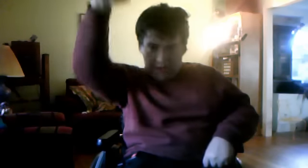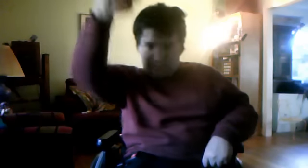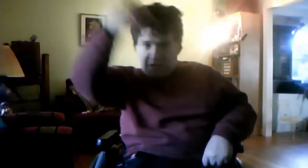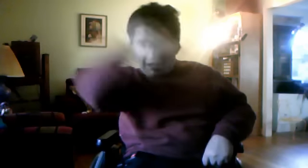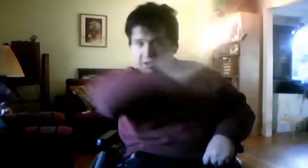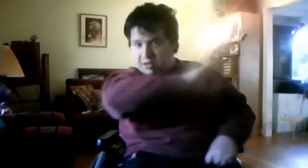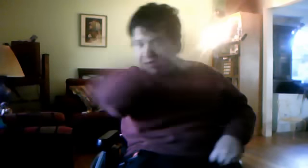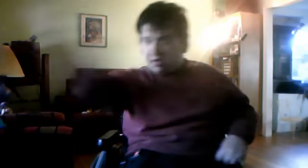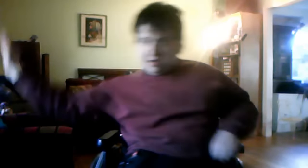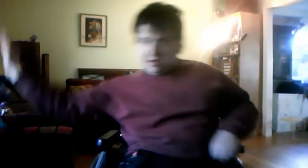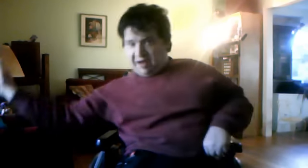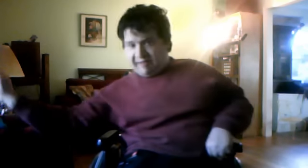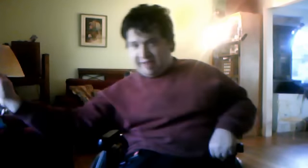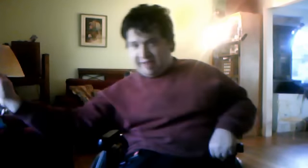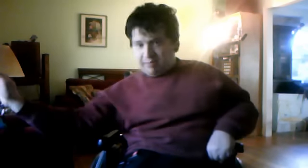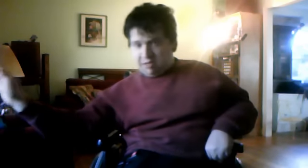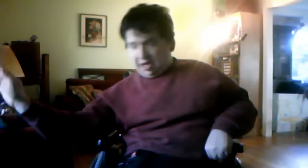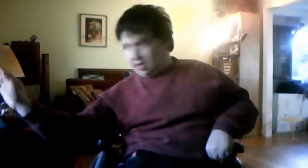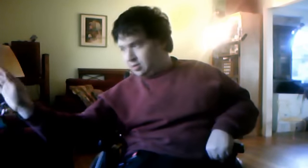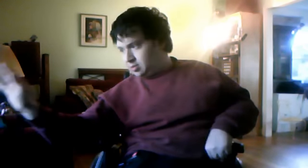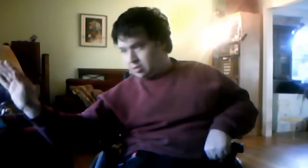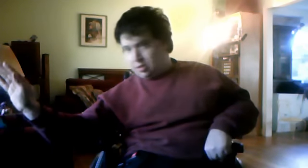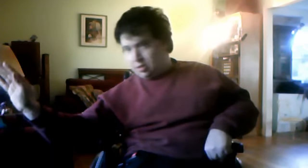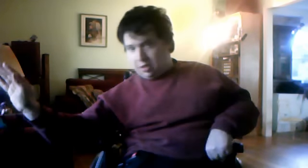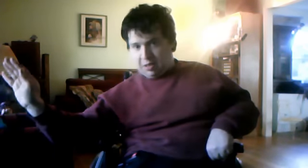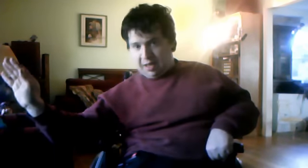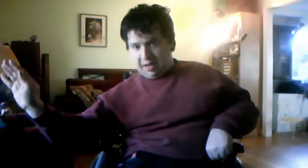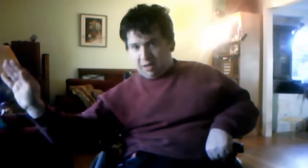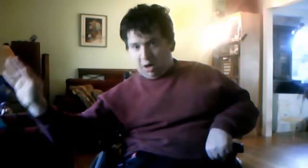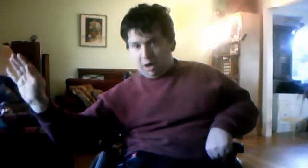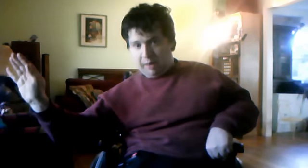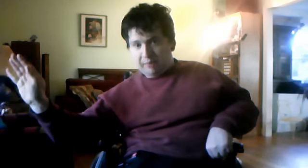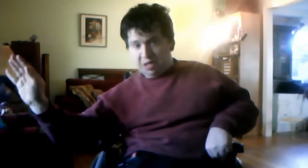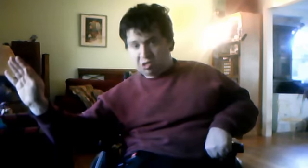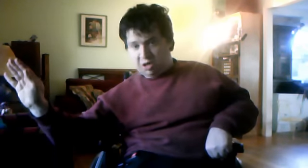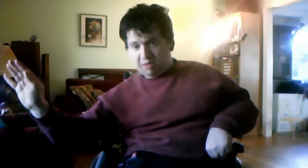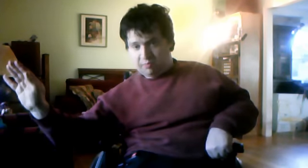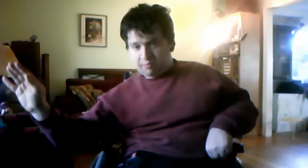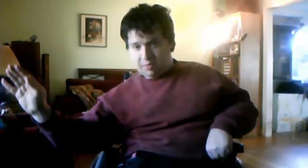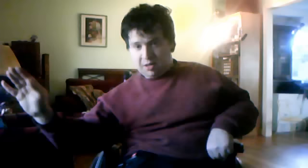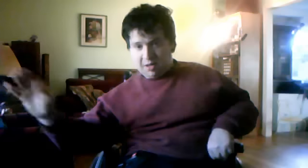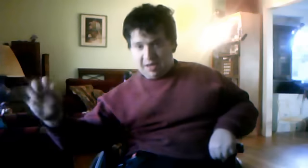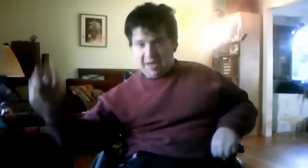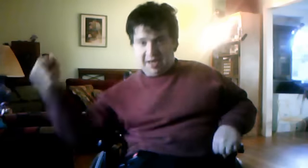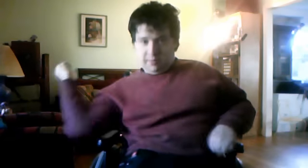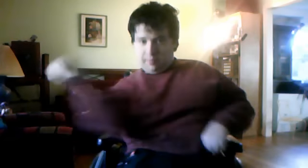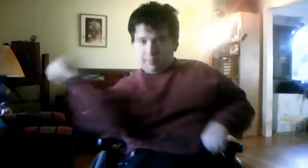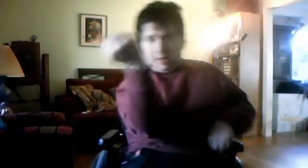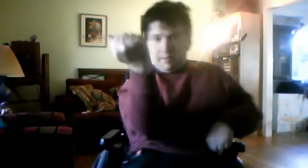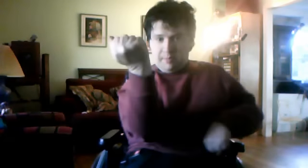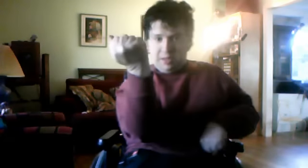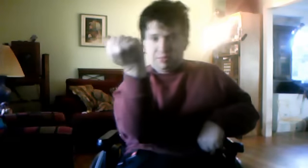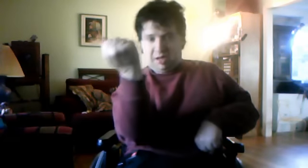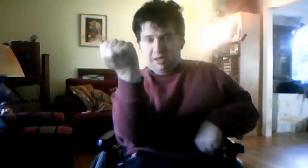pie block, knife hand block, okay, bend your arm, and middle block,